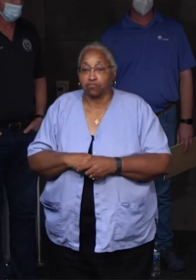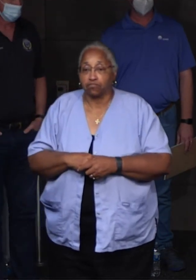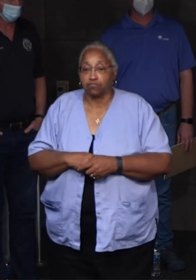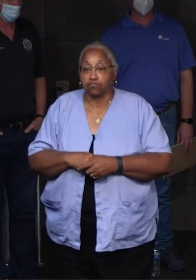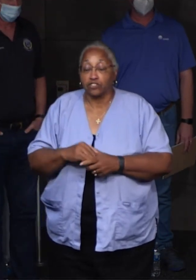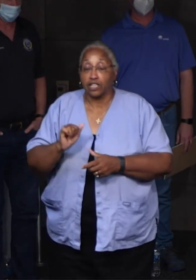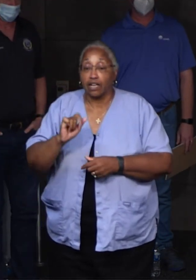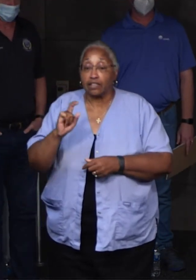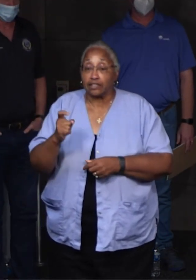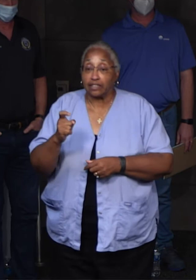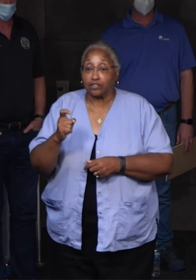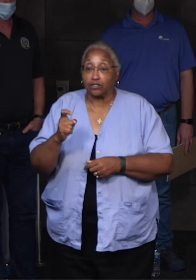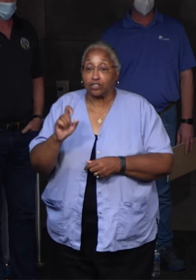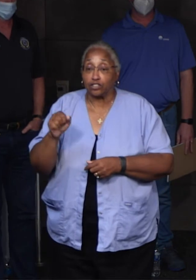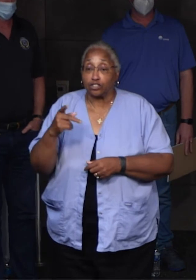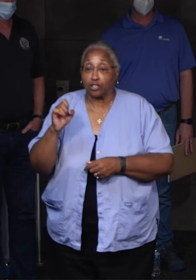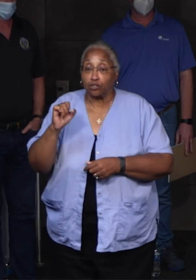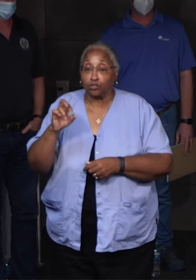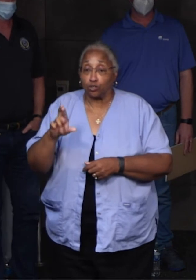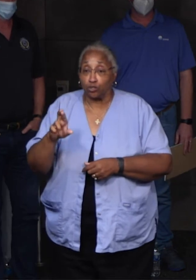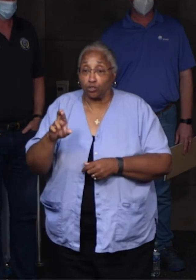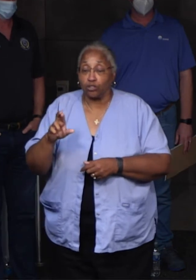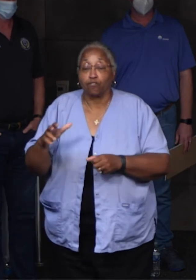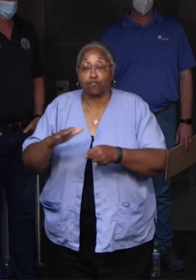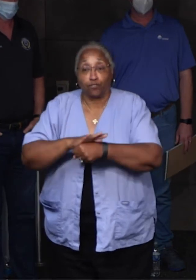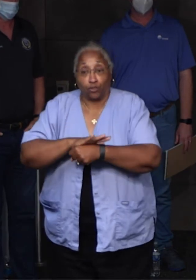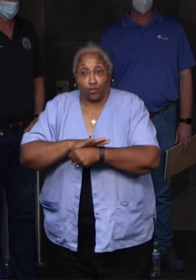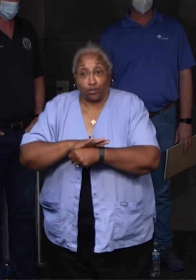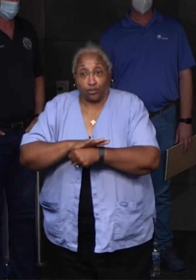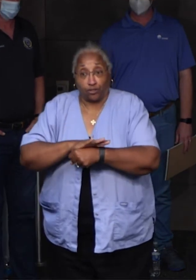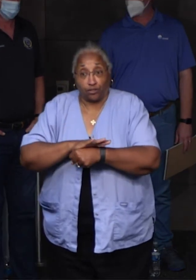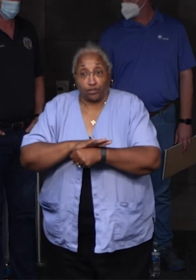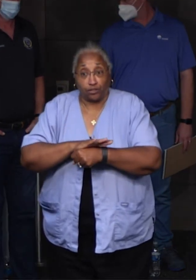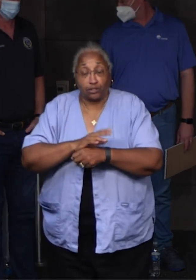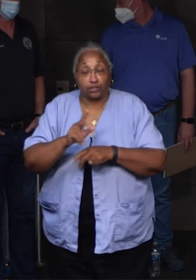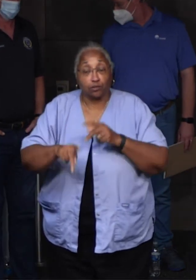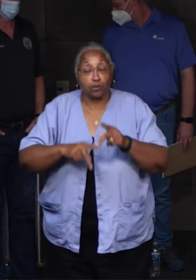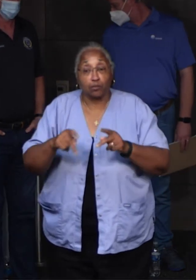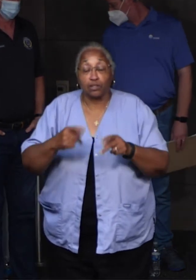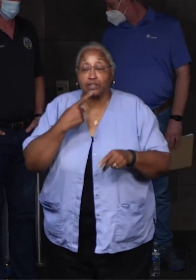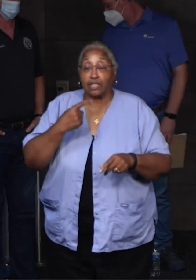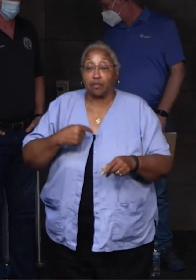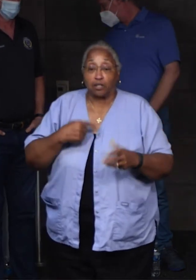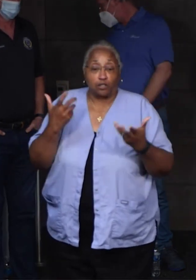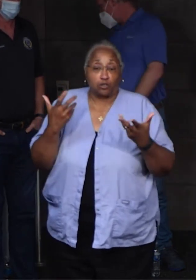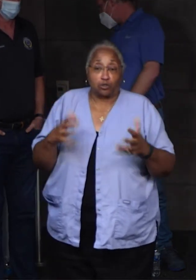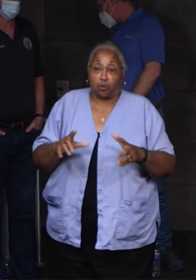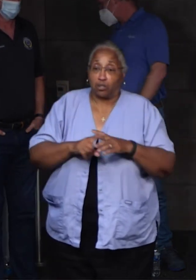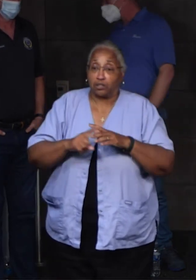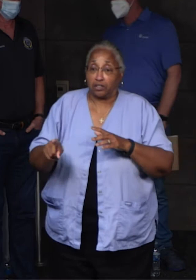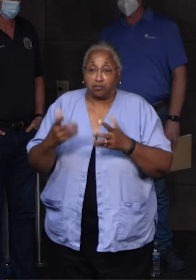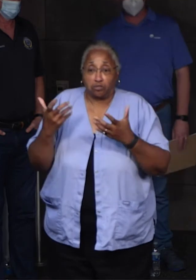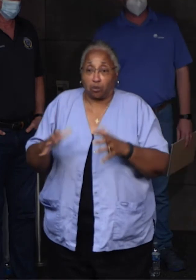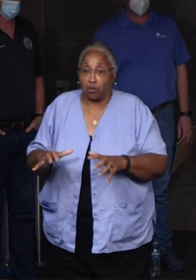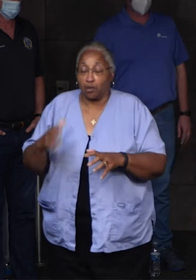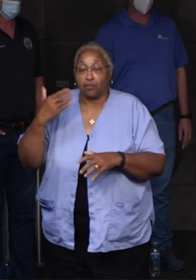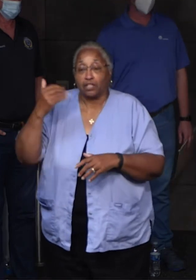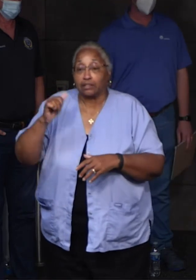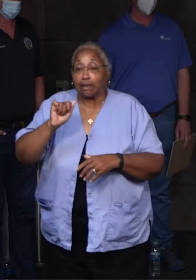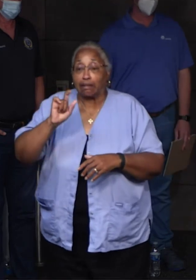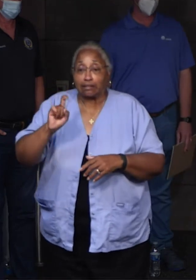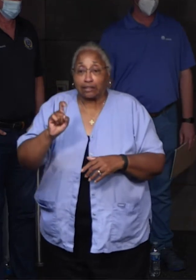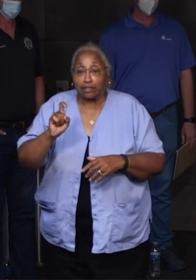Alexandria shelters are full. So, people who have been telling me they don't want to evacuate because Alexandria is too far,